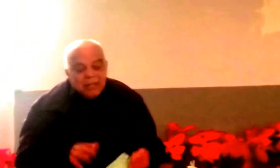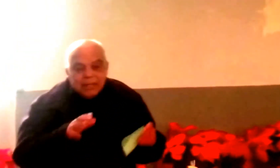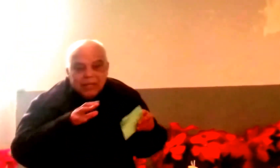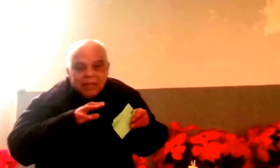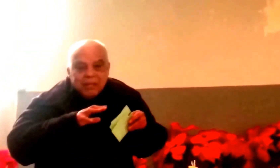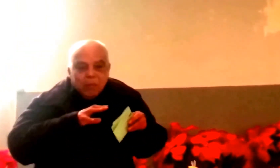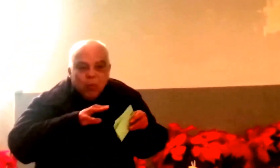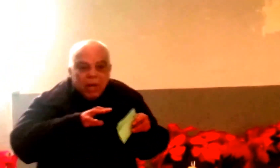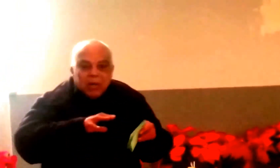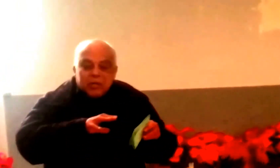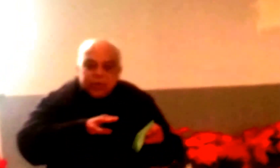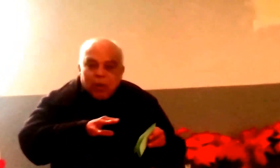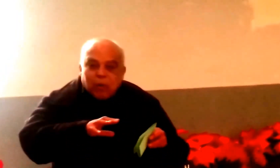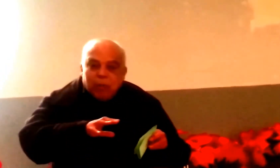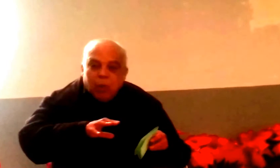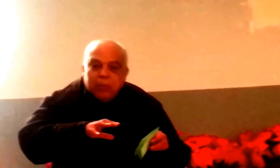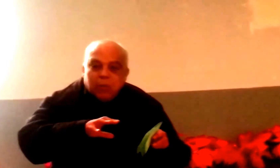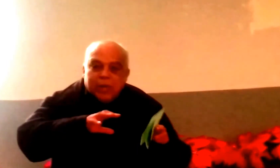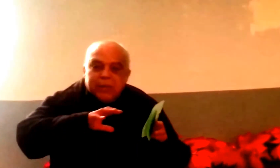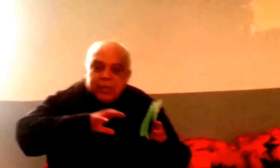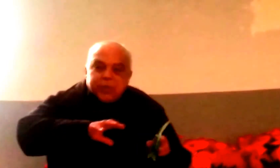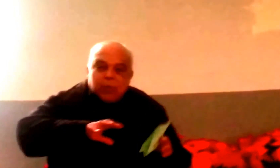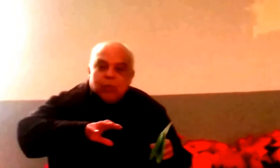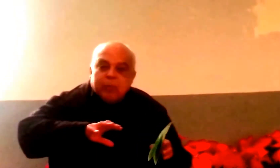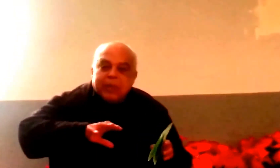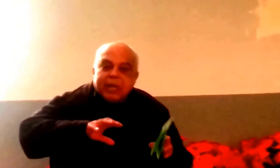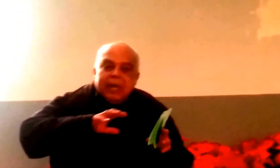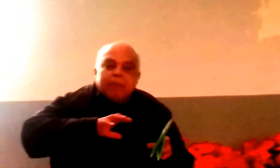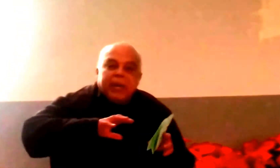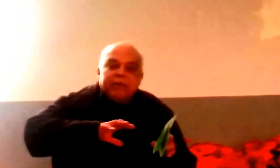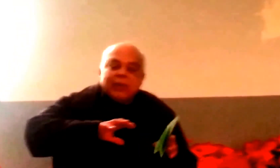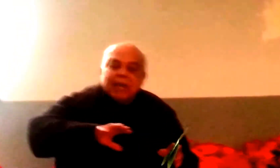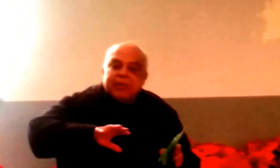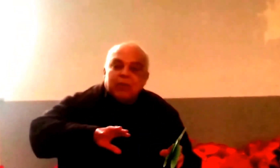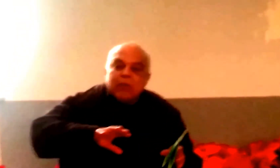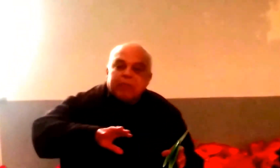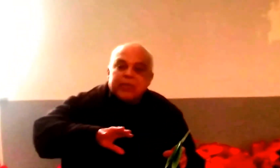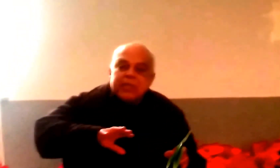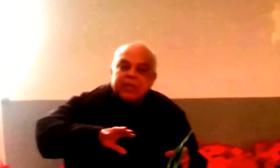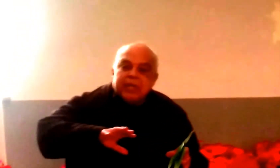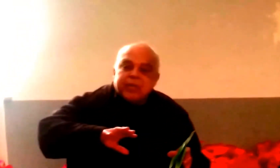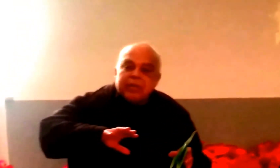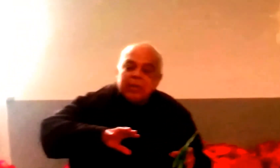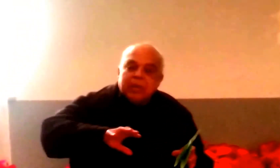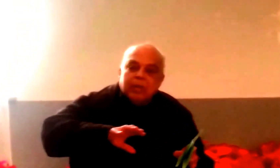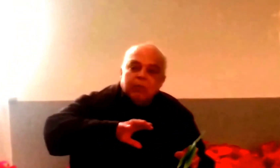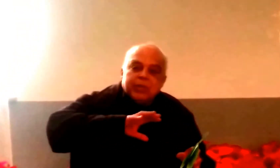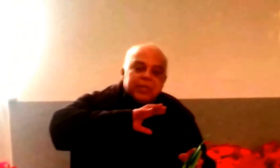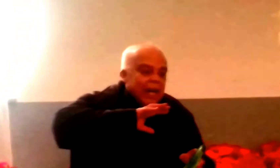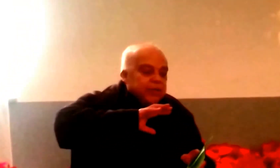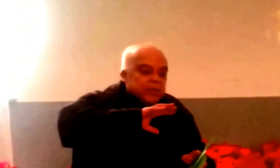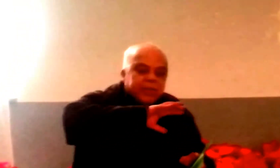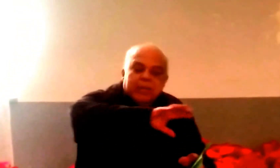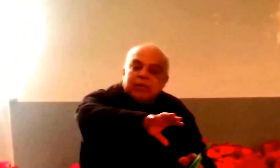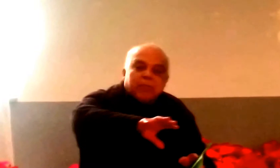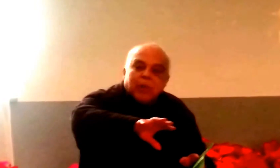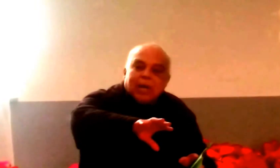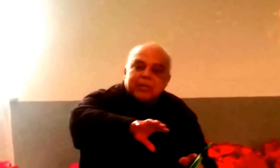and we are a historical moment where this group, the Campaign for Latino Representation, which is not just here in the Bronx,